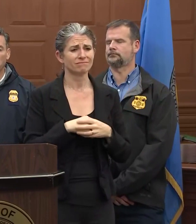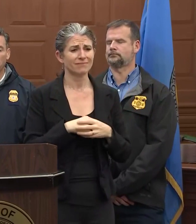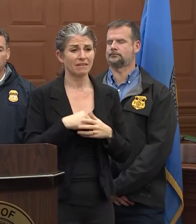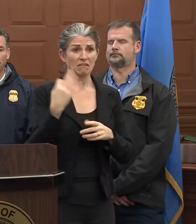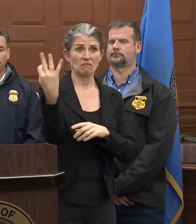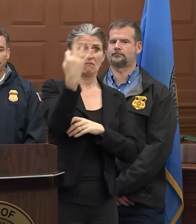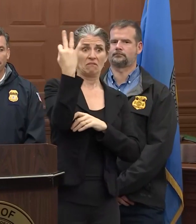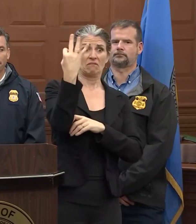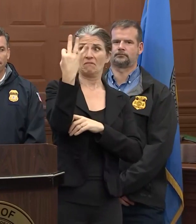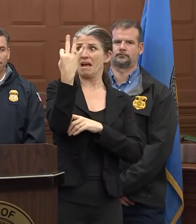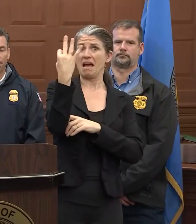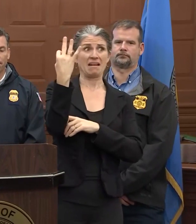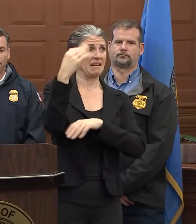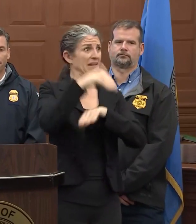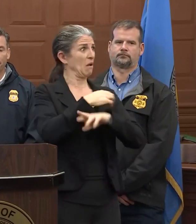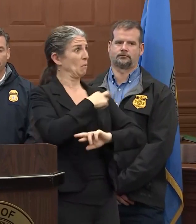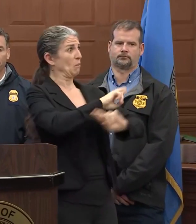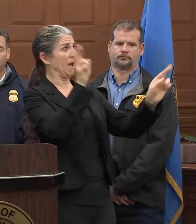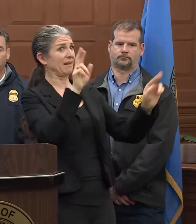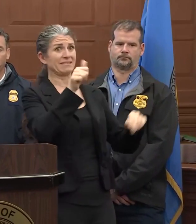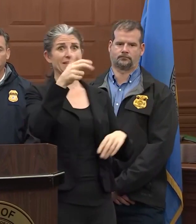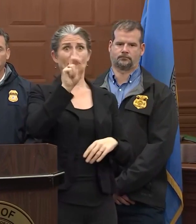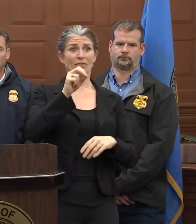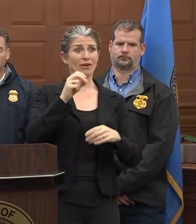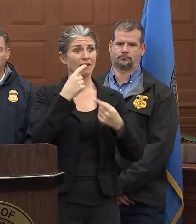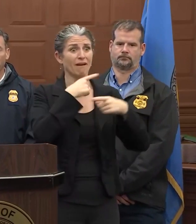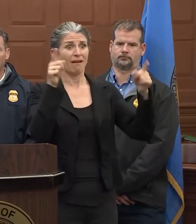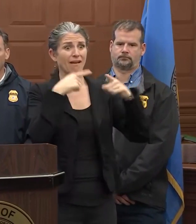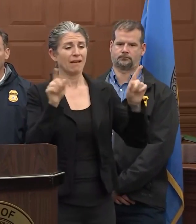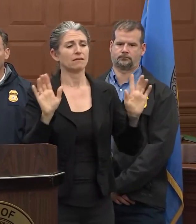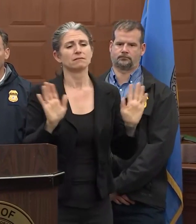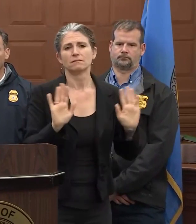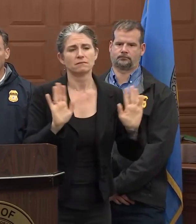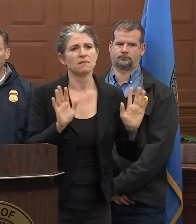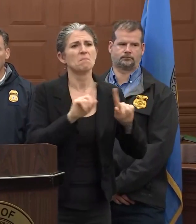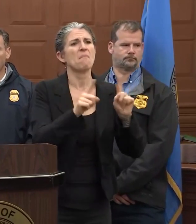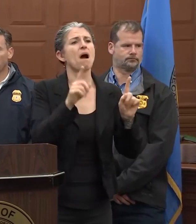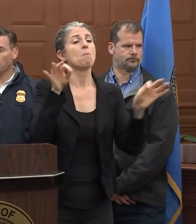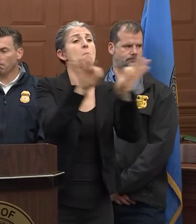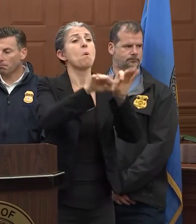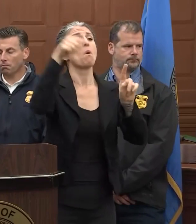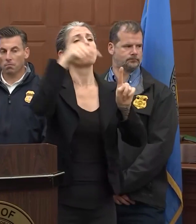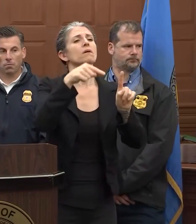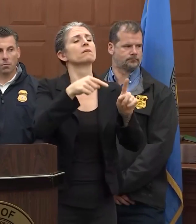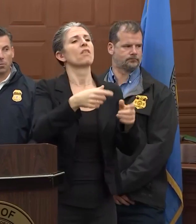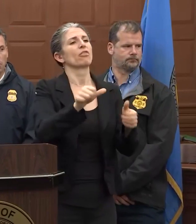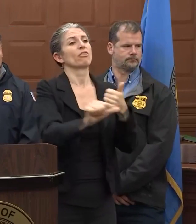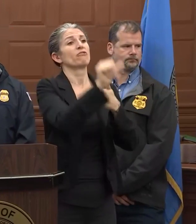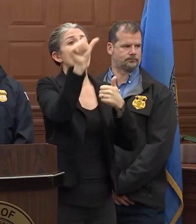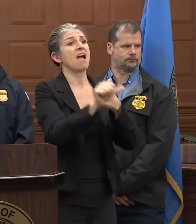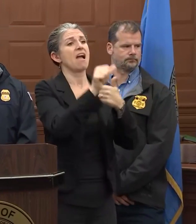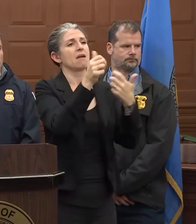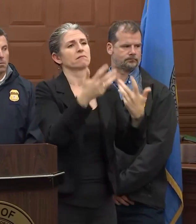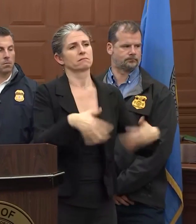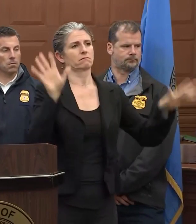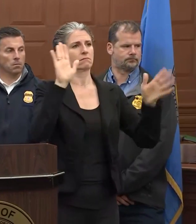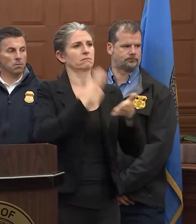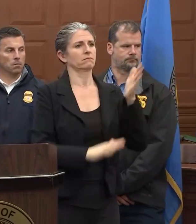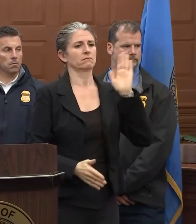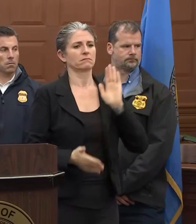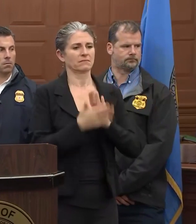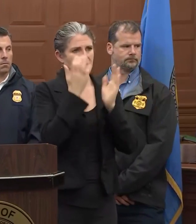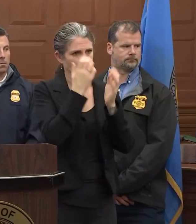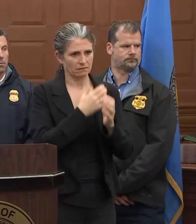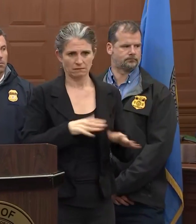but I'm very happy to be here and very happy to say the threat is over. Thank you. Did you see a reaction from your officers when they got the